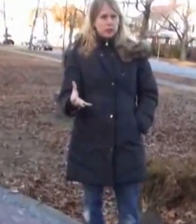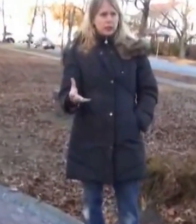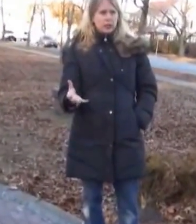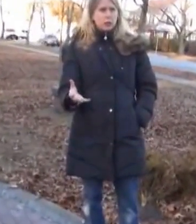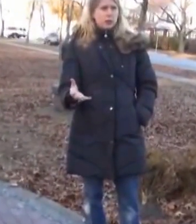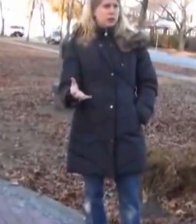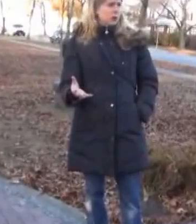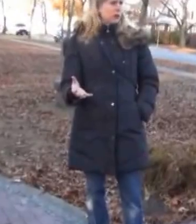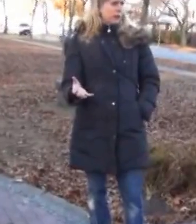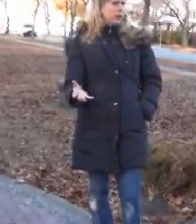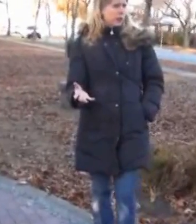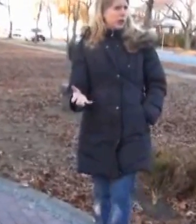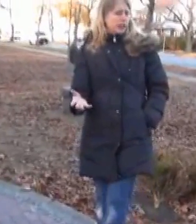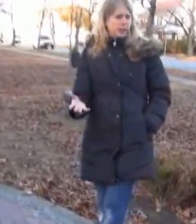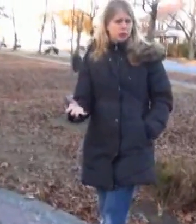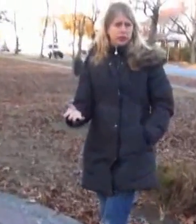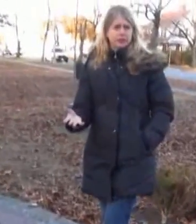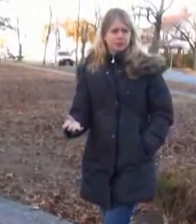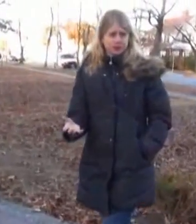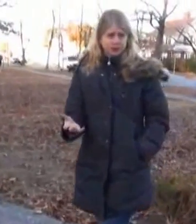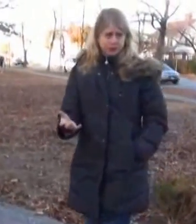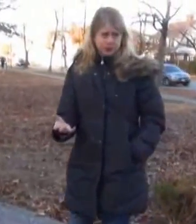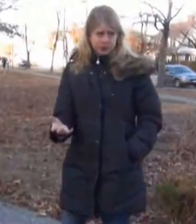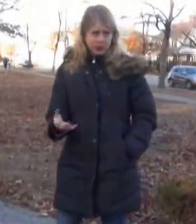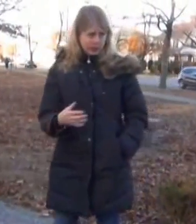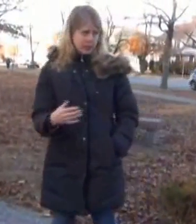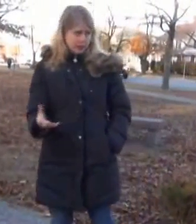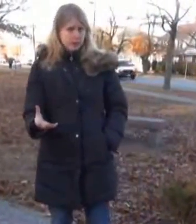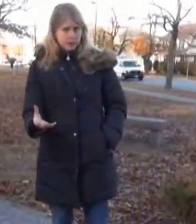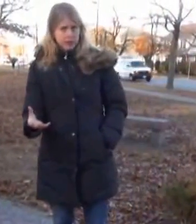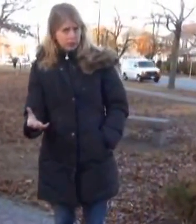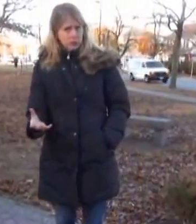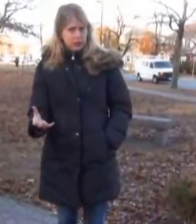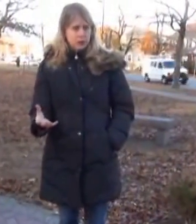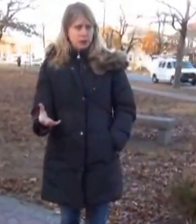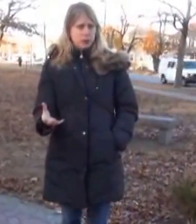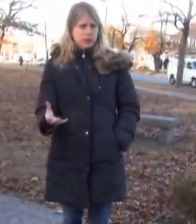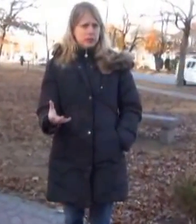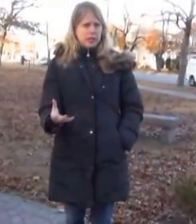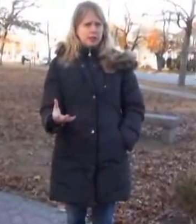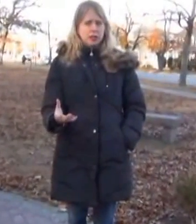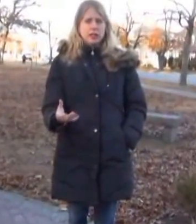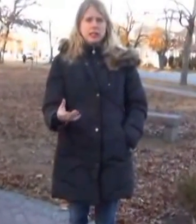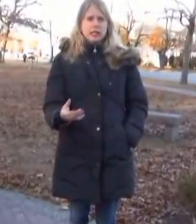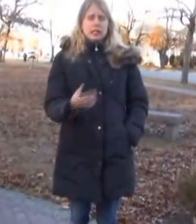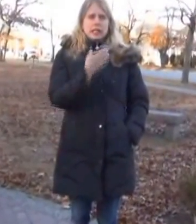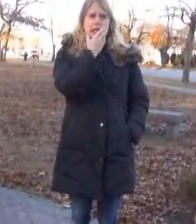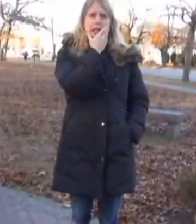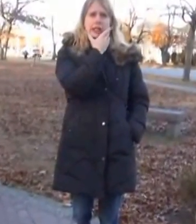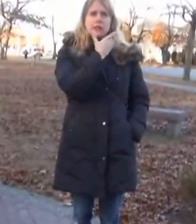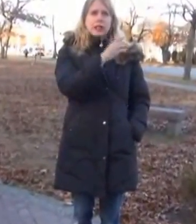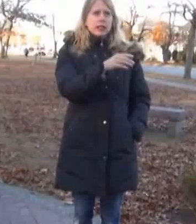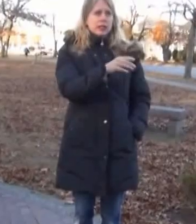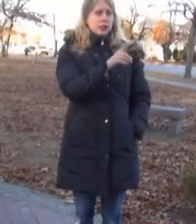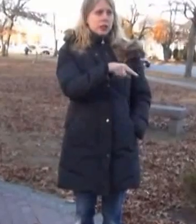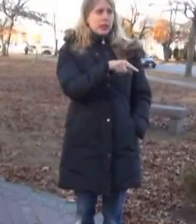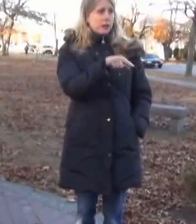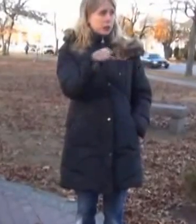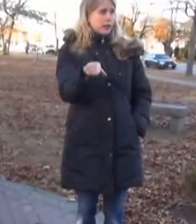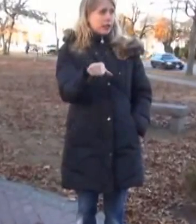he was doing fairly well actually, given that he was able to be with this doctor. And he immediately took an opportunity to